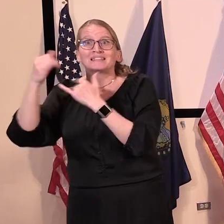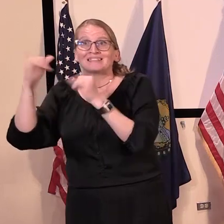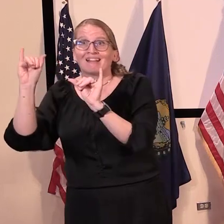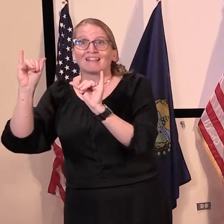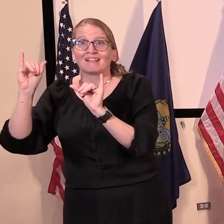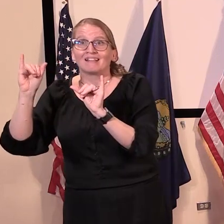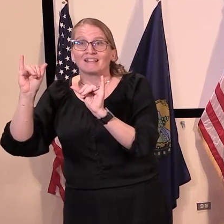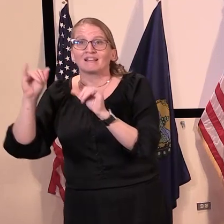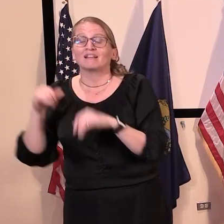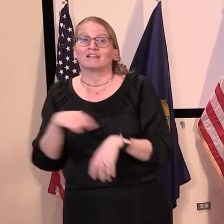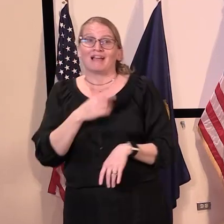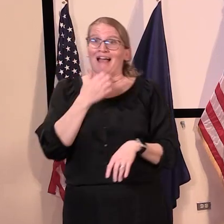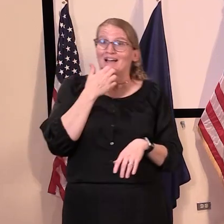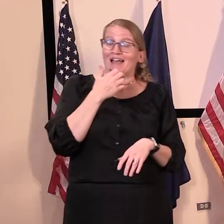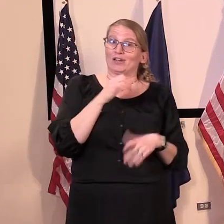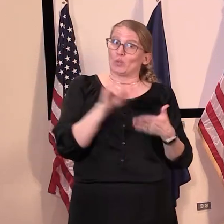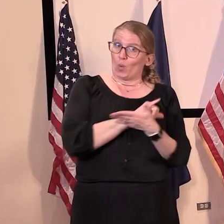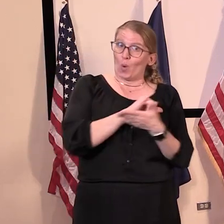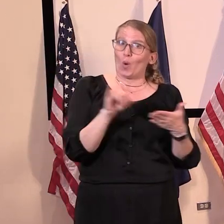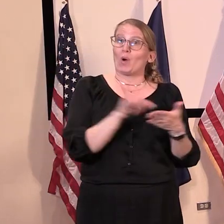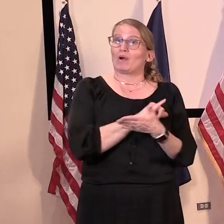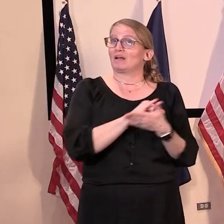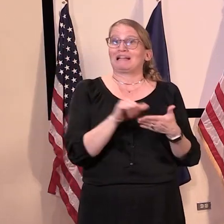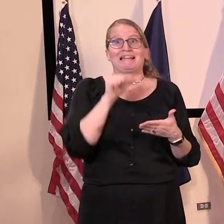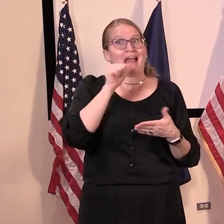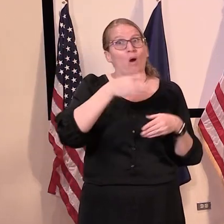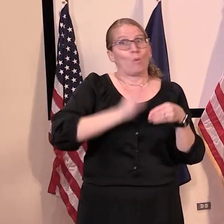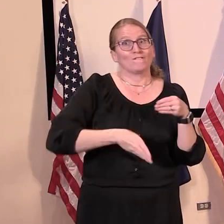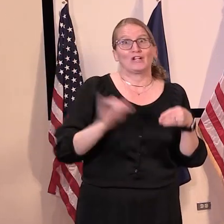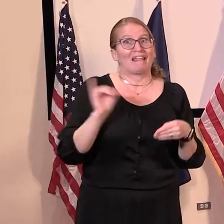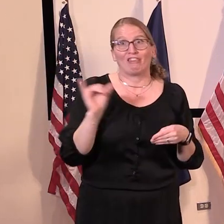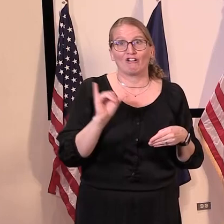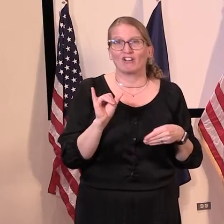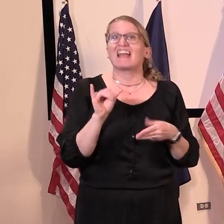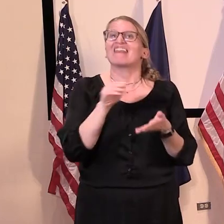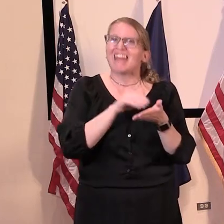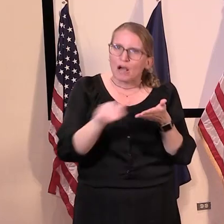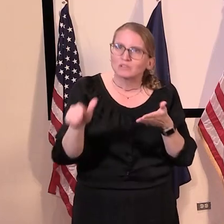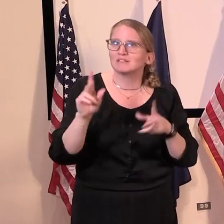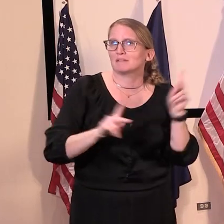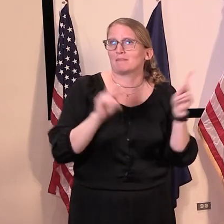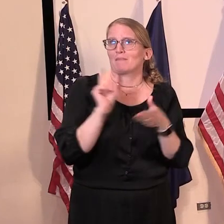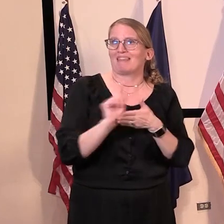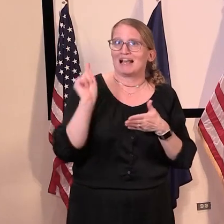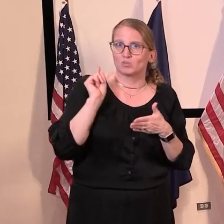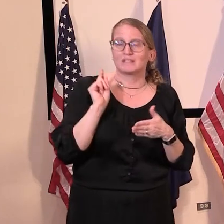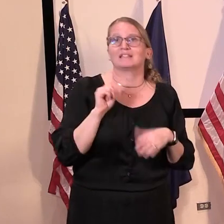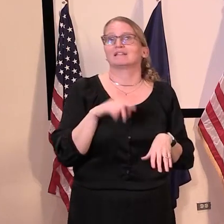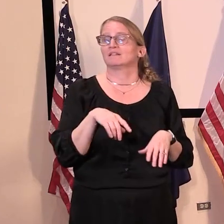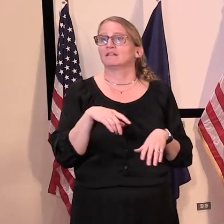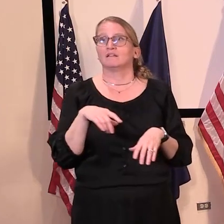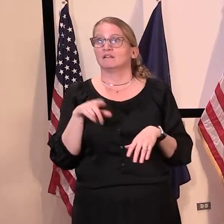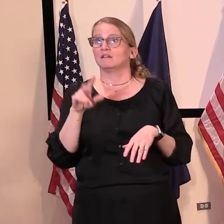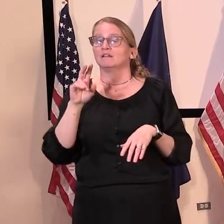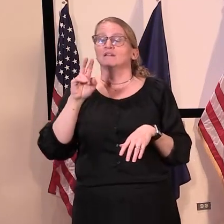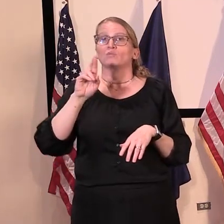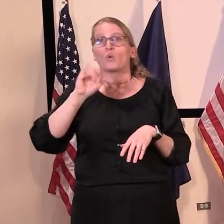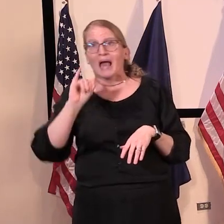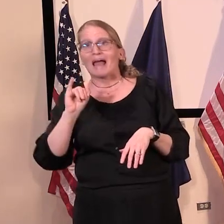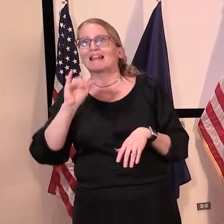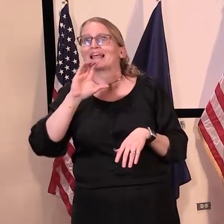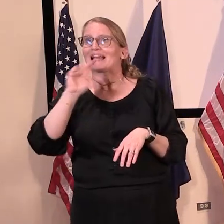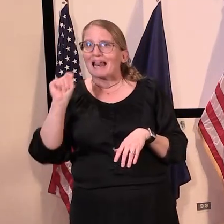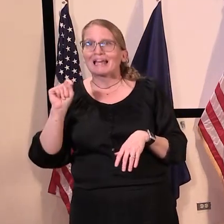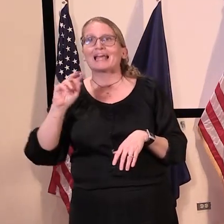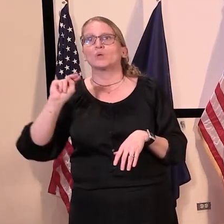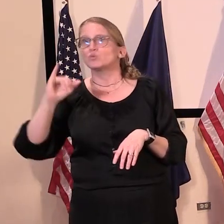And New York is not out of this, uh, either thousands of deaths last week with Rhode Island and Connecticut and New Jersey as well,